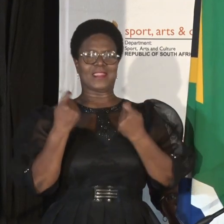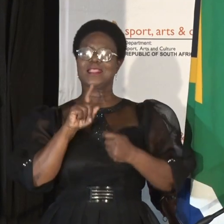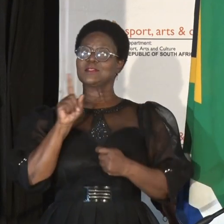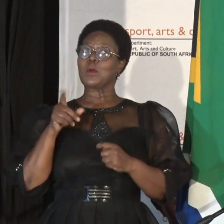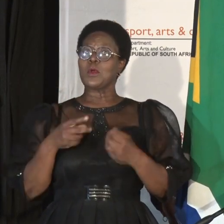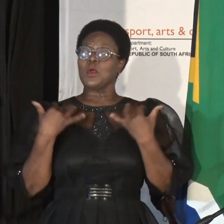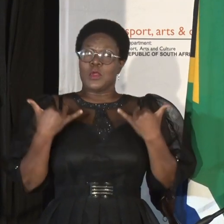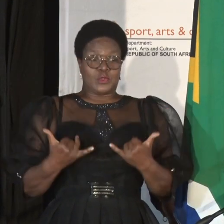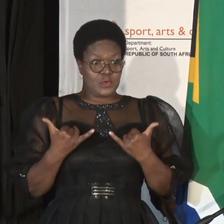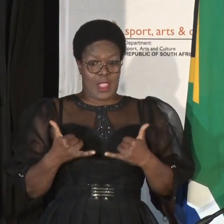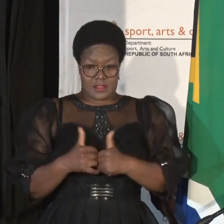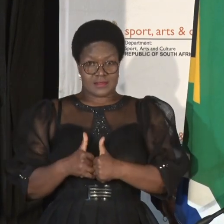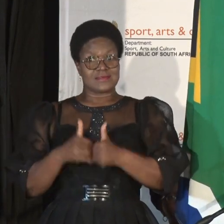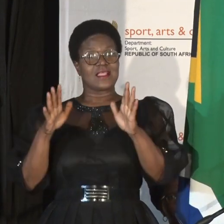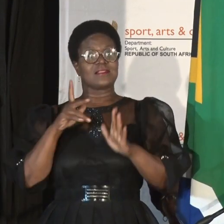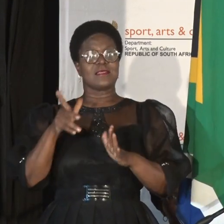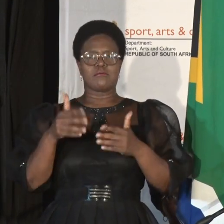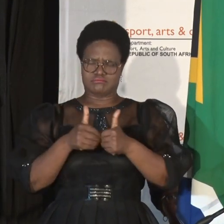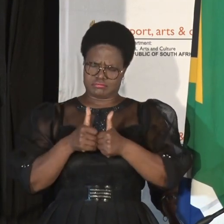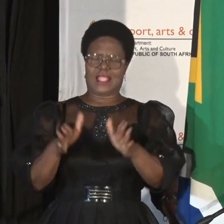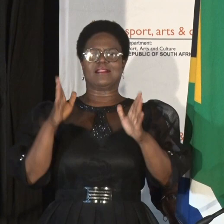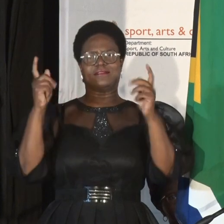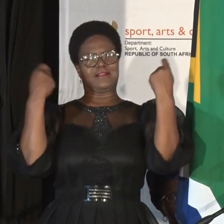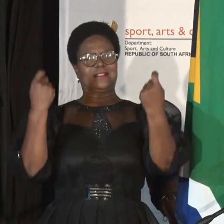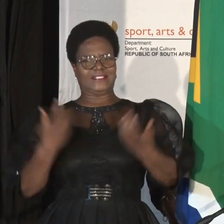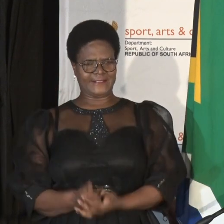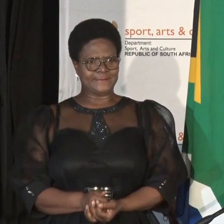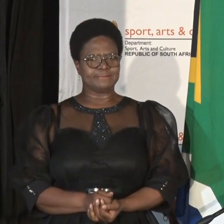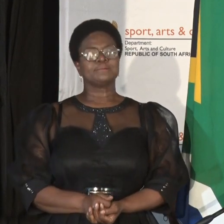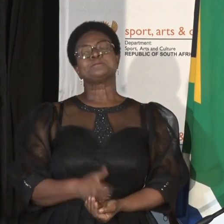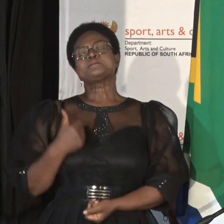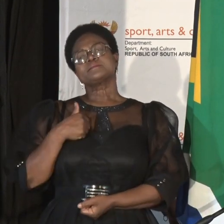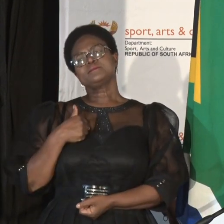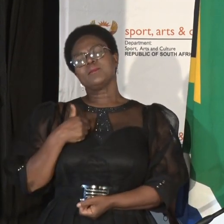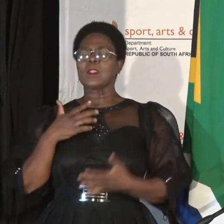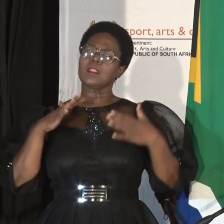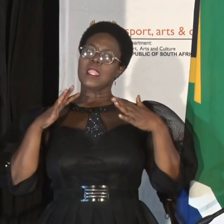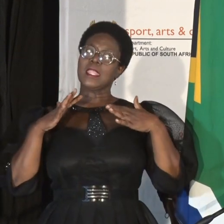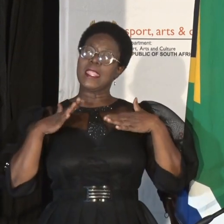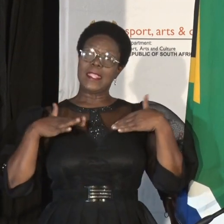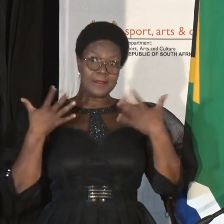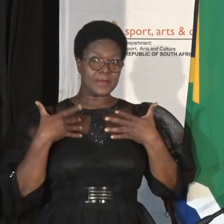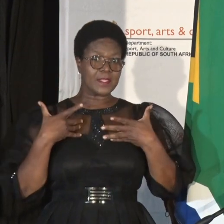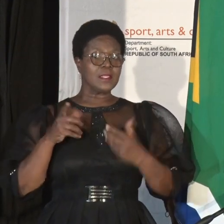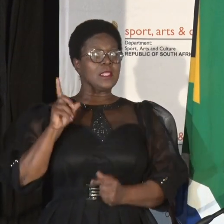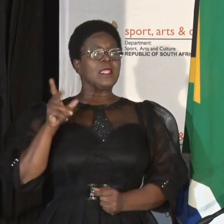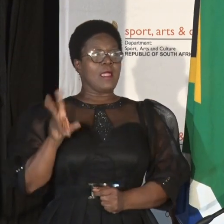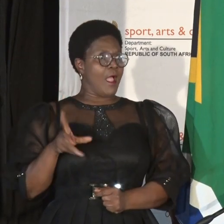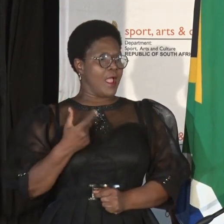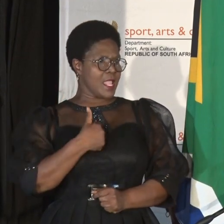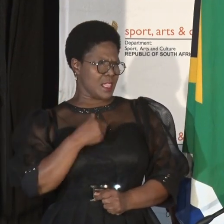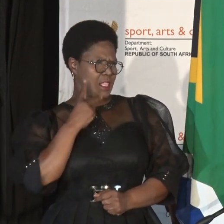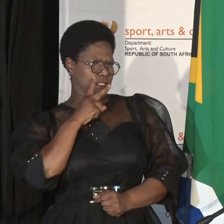marks the beginning of those celebrations. I am happy to see and to hear that there are officials